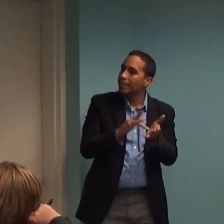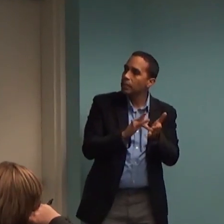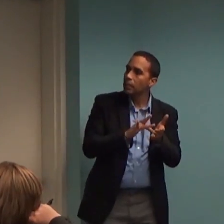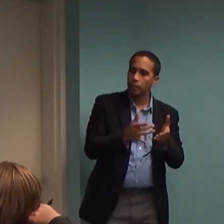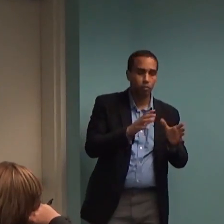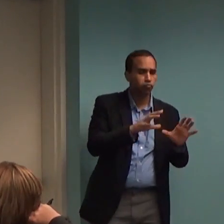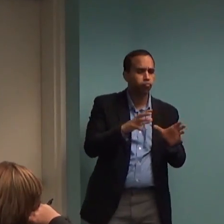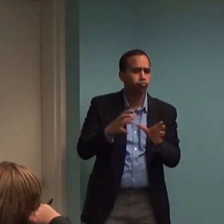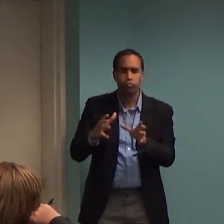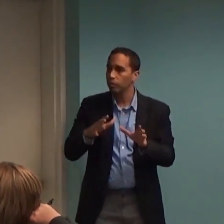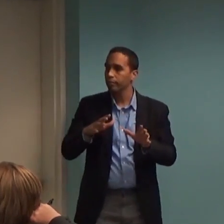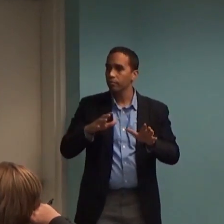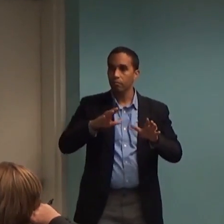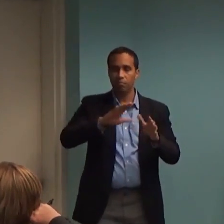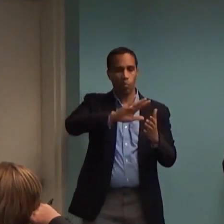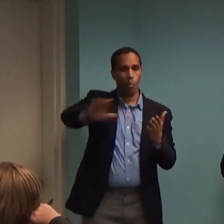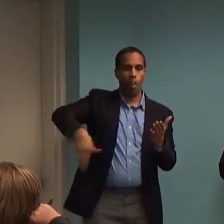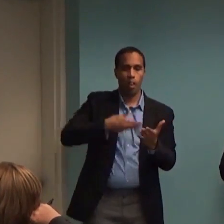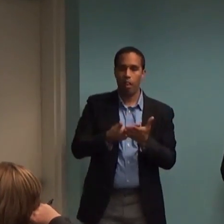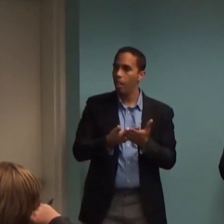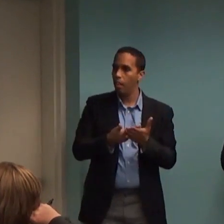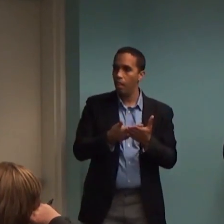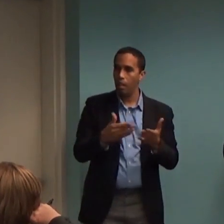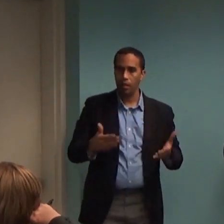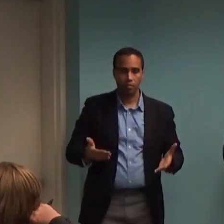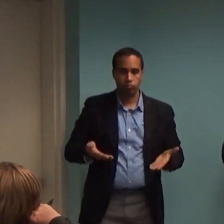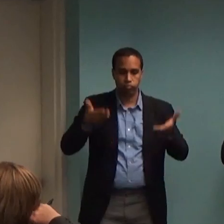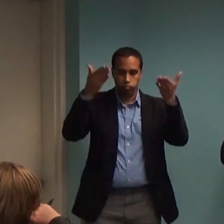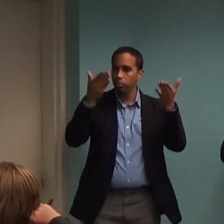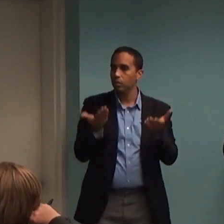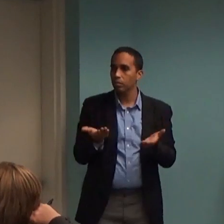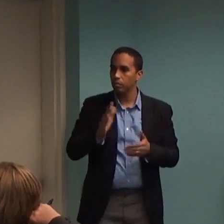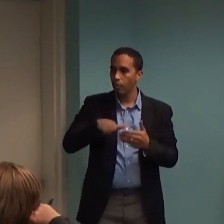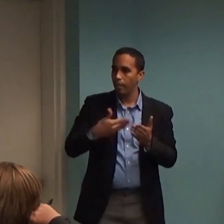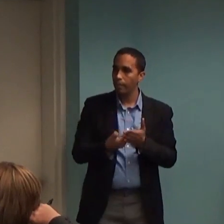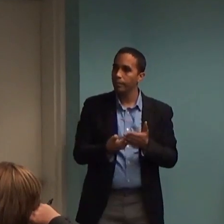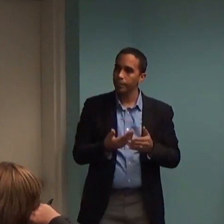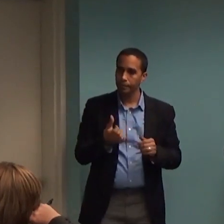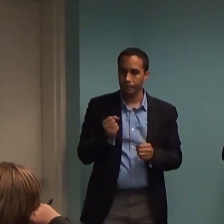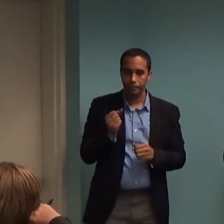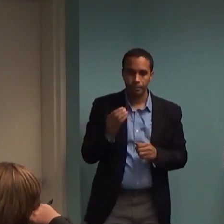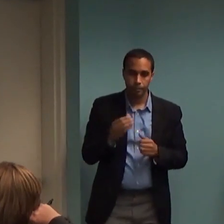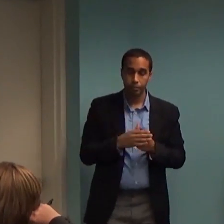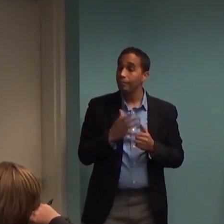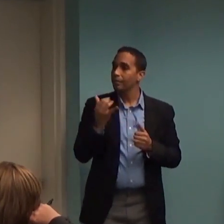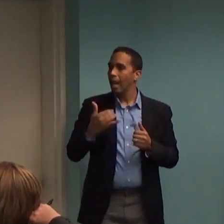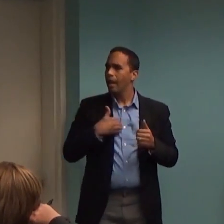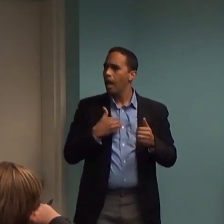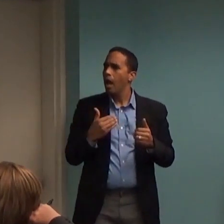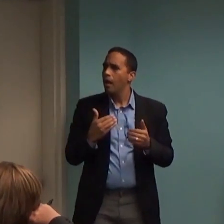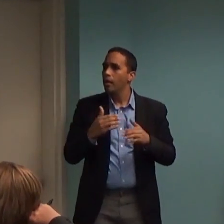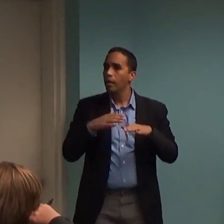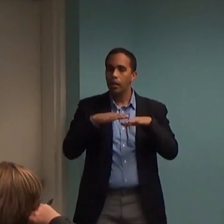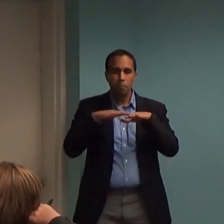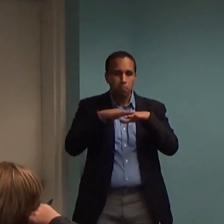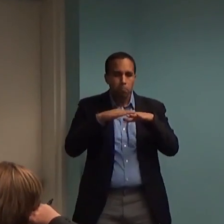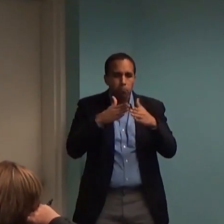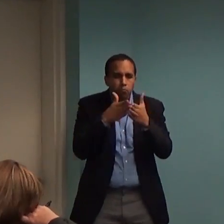Now let's take a look at the typical side effects. This is in the broadest stroke. Typical side effects for all classes of